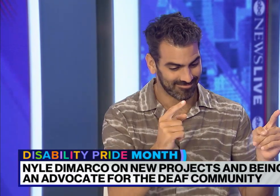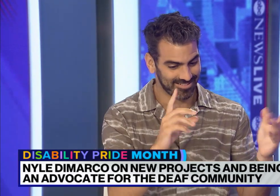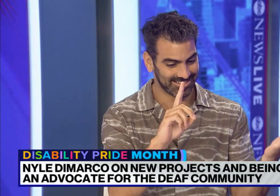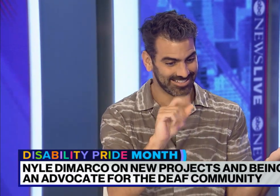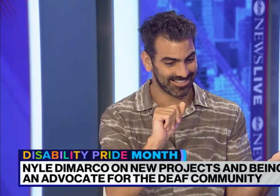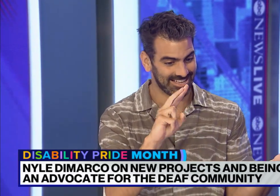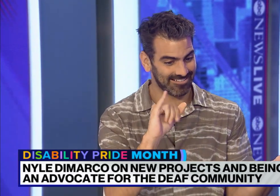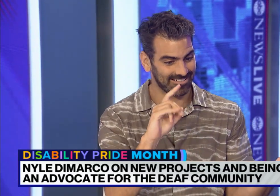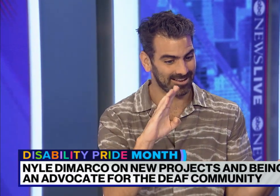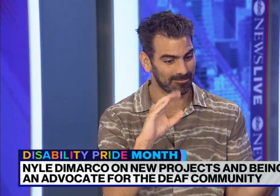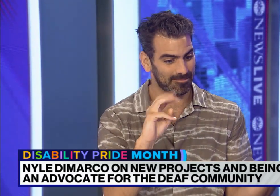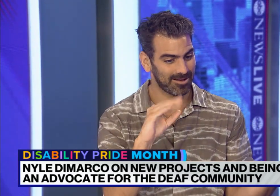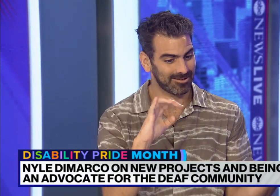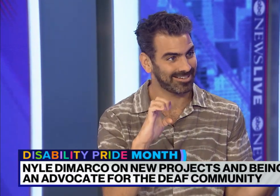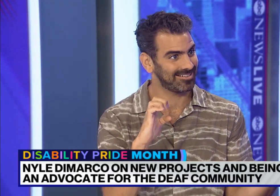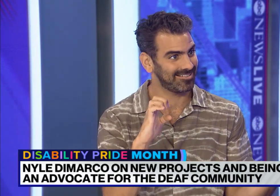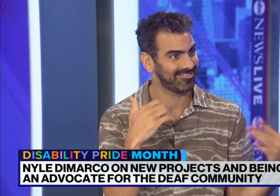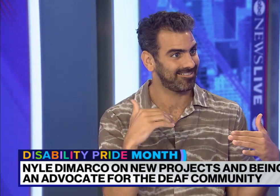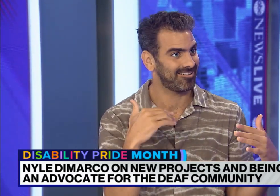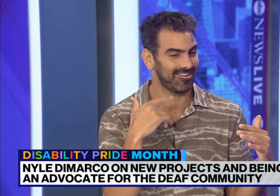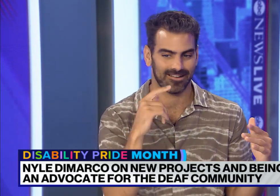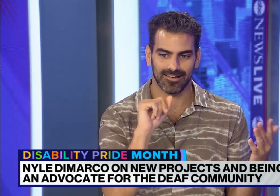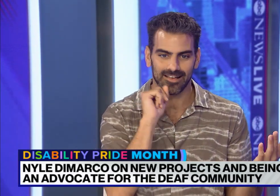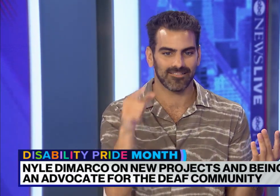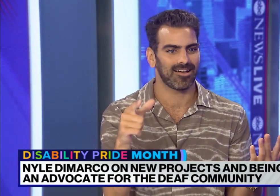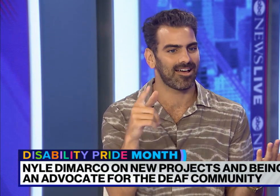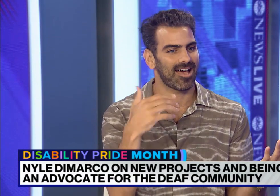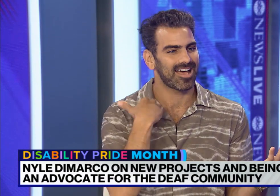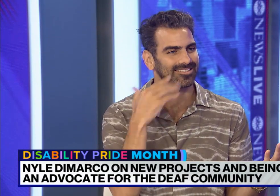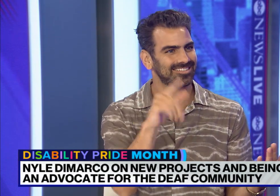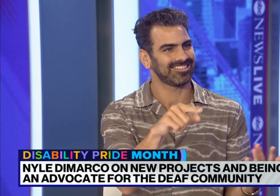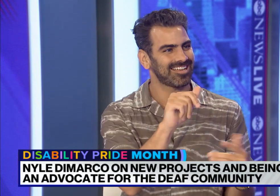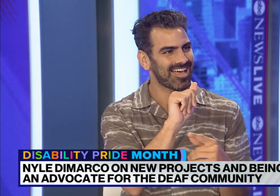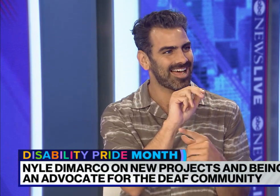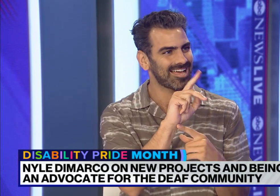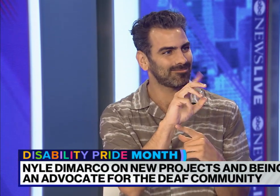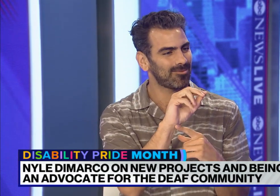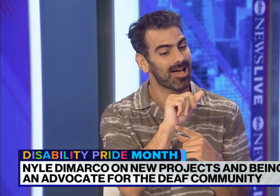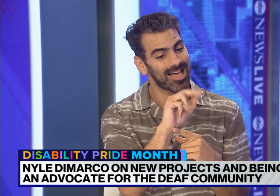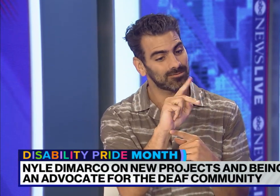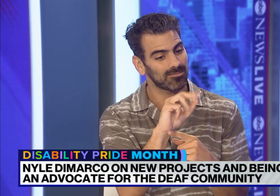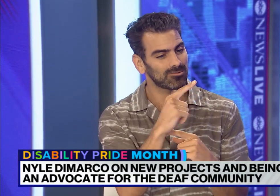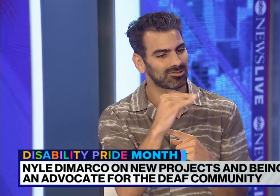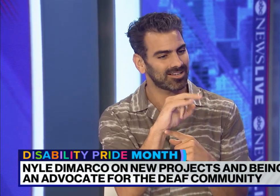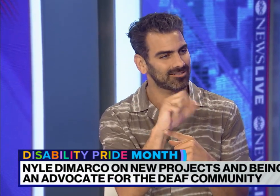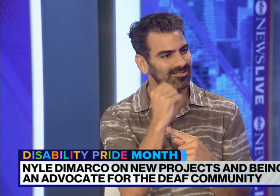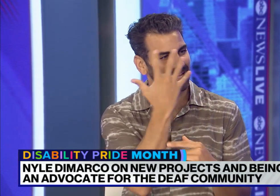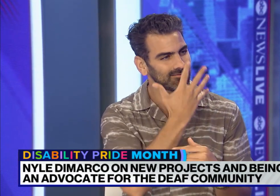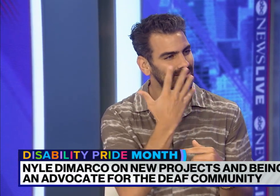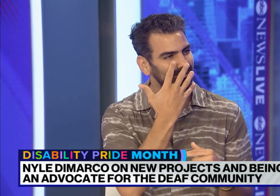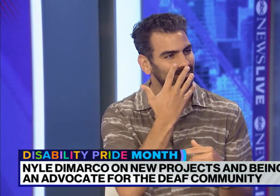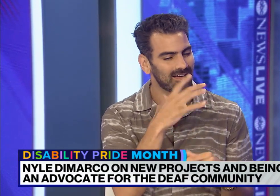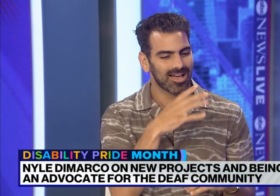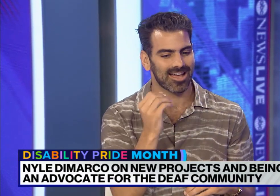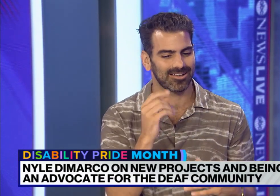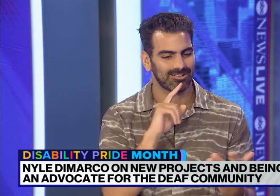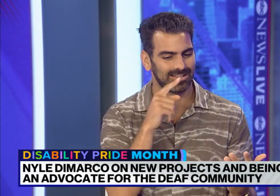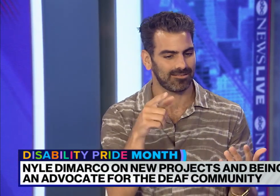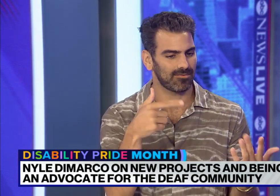Well, I'd have to say David Bowie. Ooh. Yeah. David Bowie is incredible, but what he was able to do with his